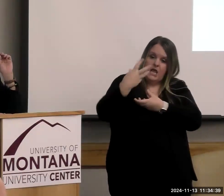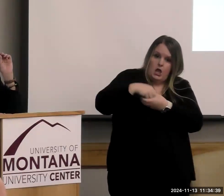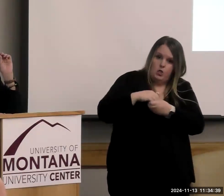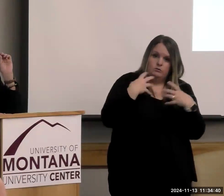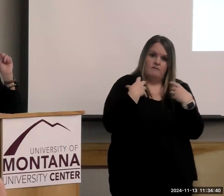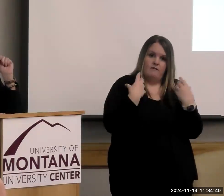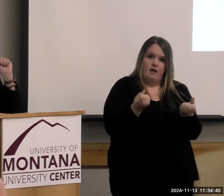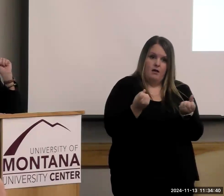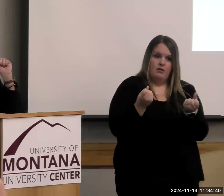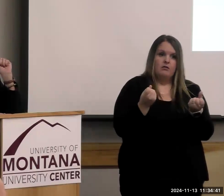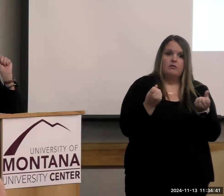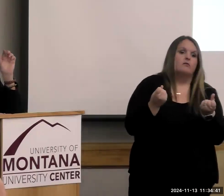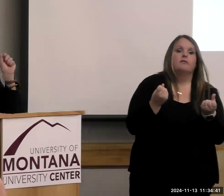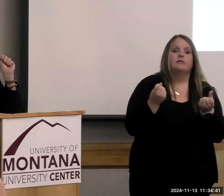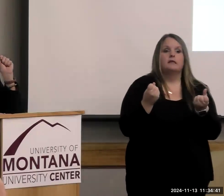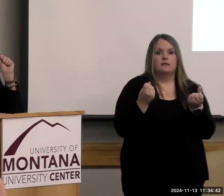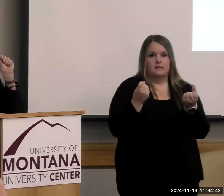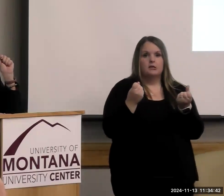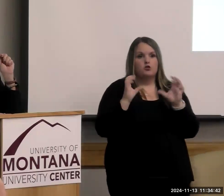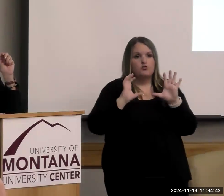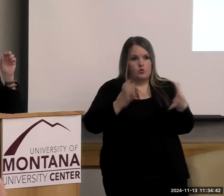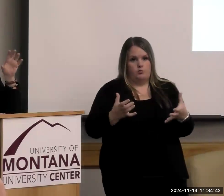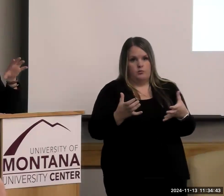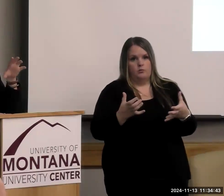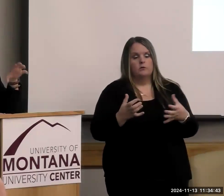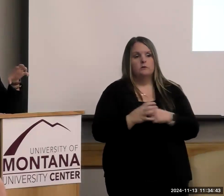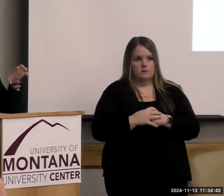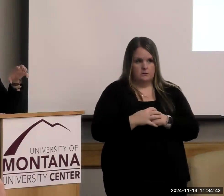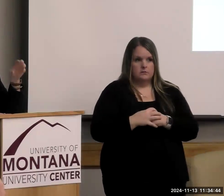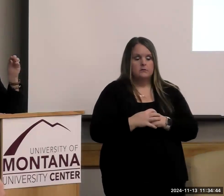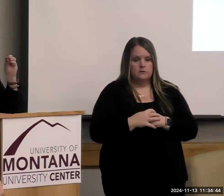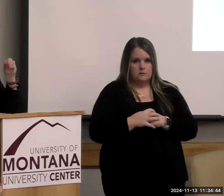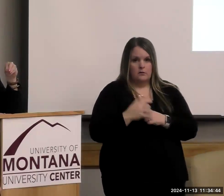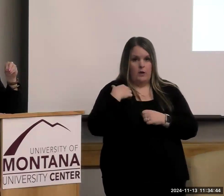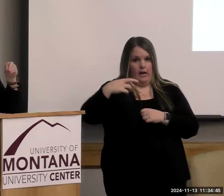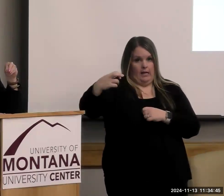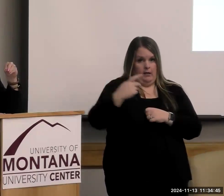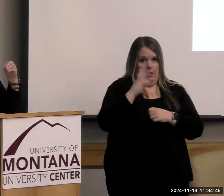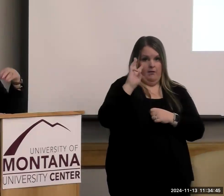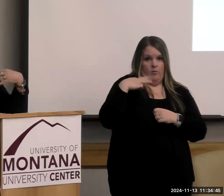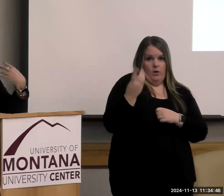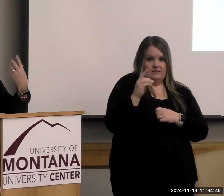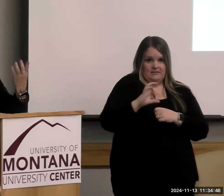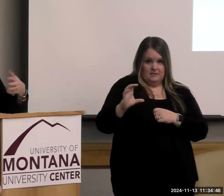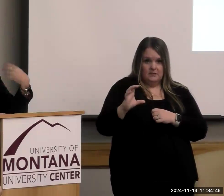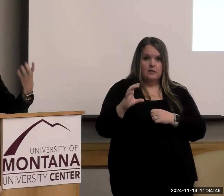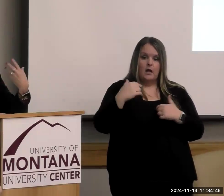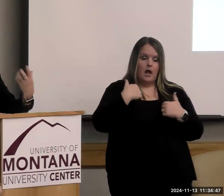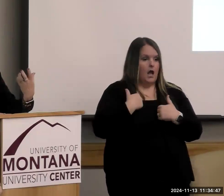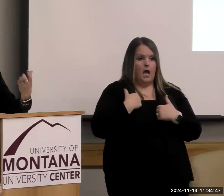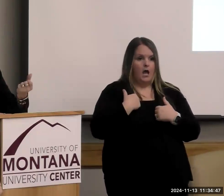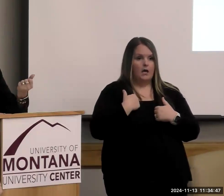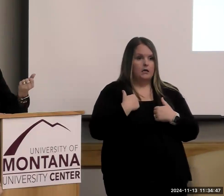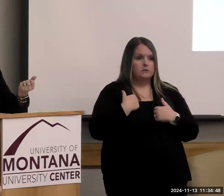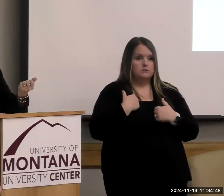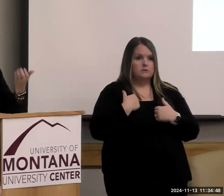delegation. So, when I came back from Washington, D.C., I just called